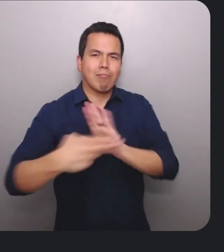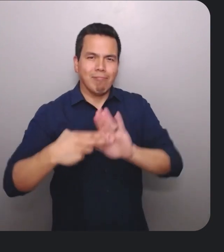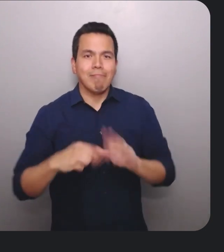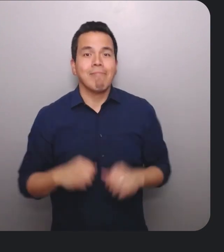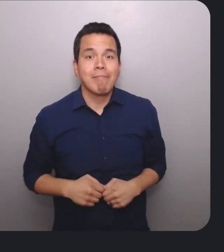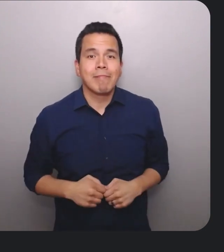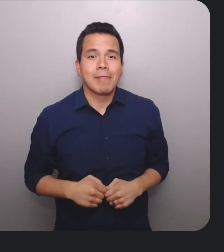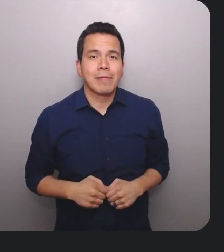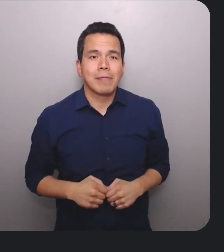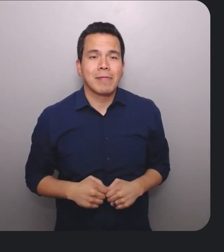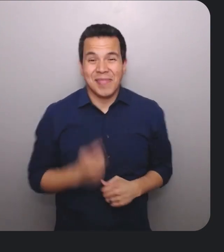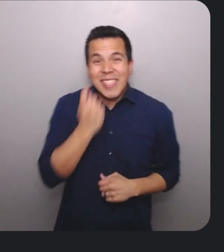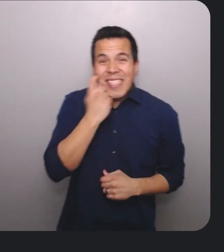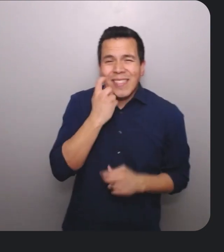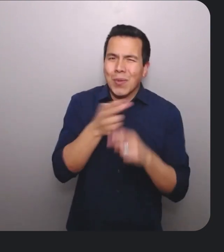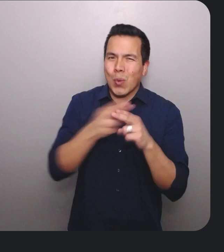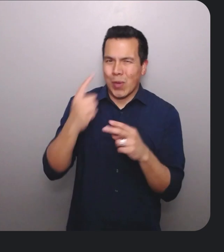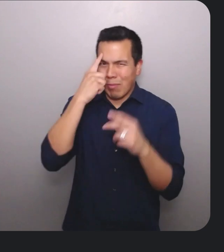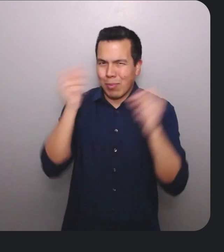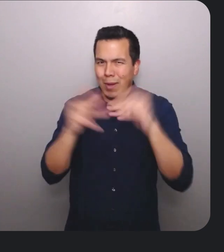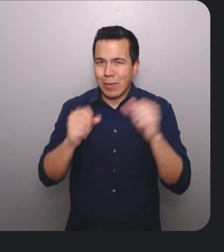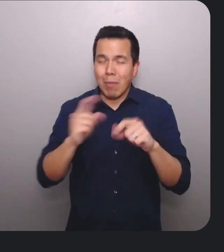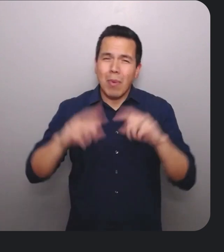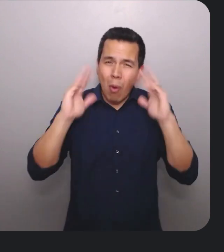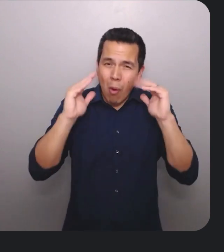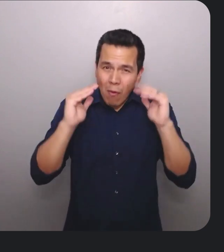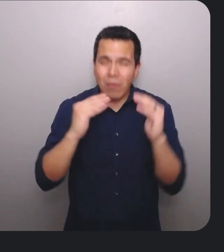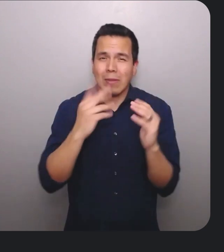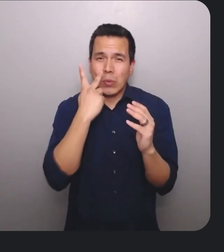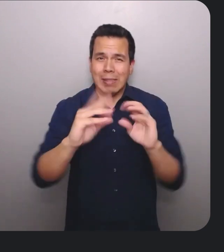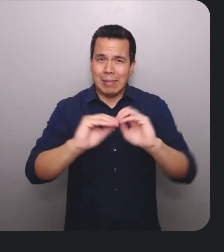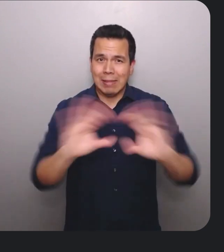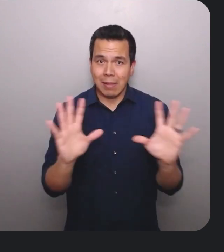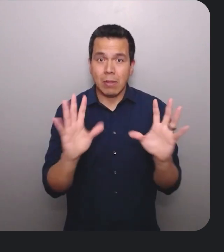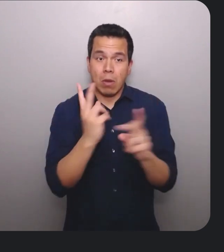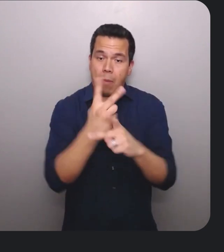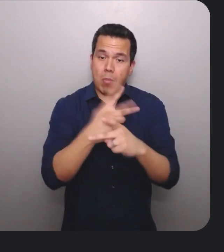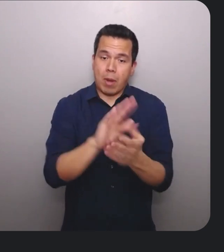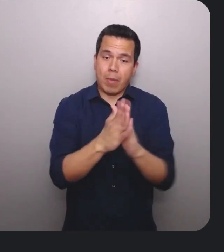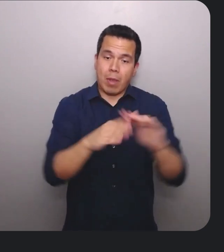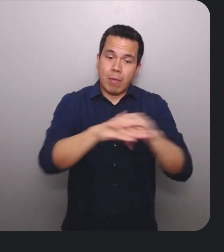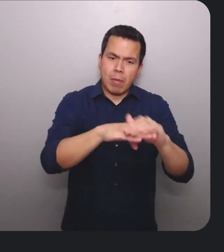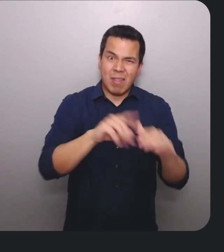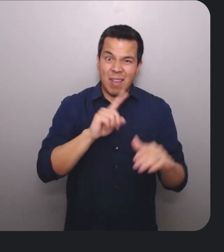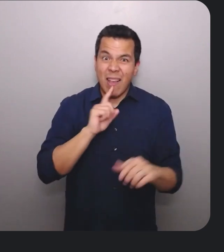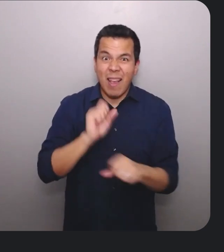just a quick design brainstorm, but hopefully it is now evident how making a product accessible actually creates a unique journey